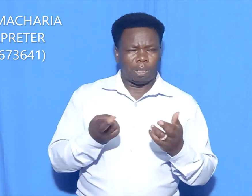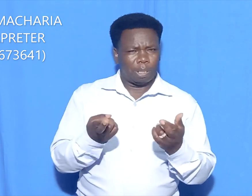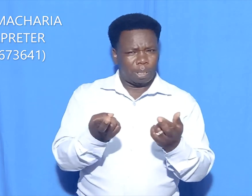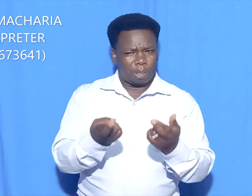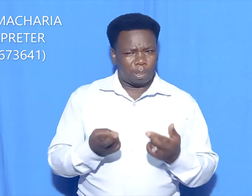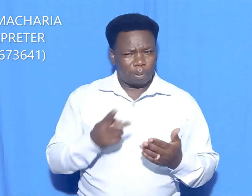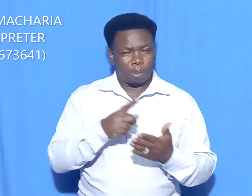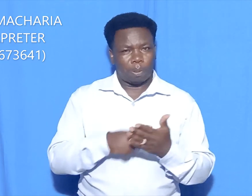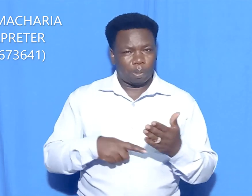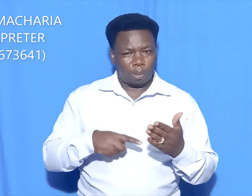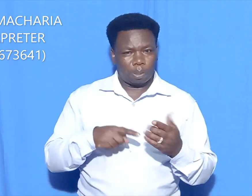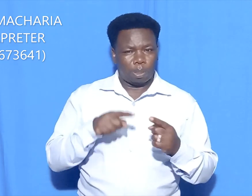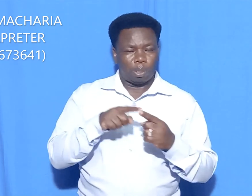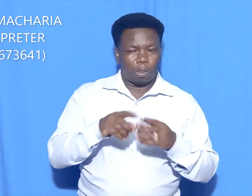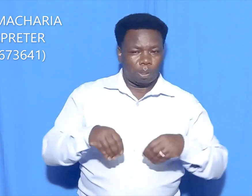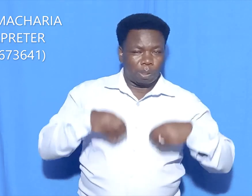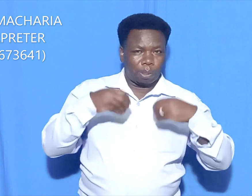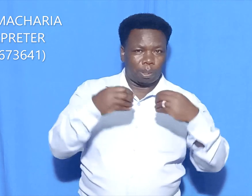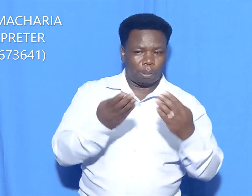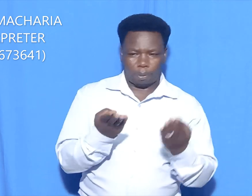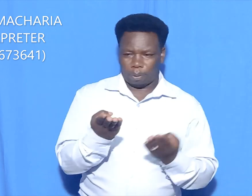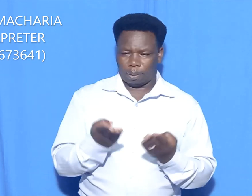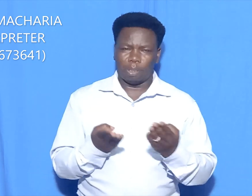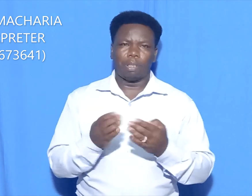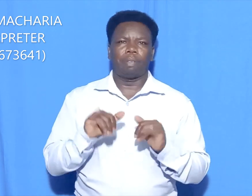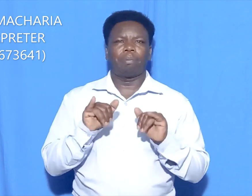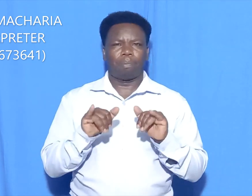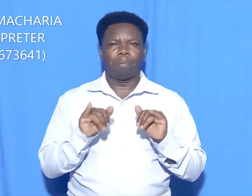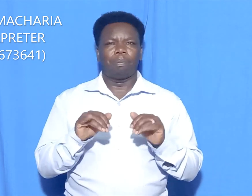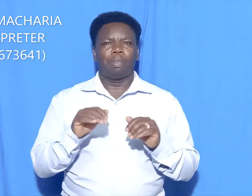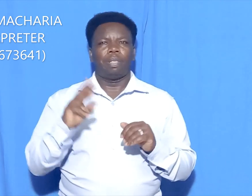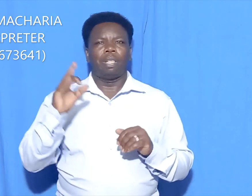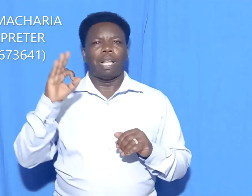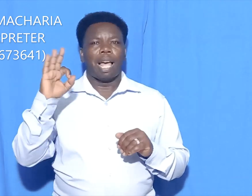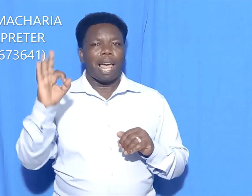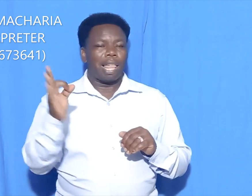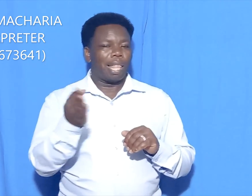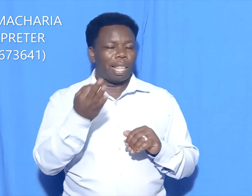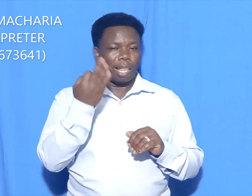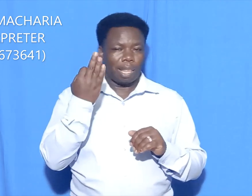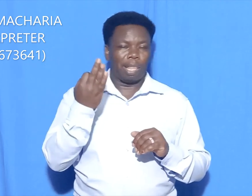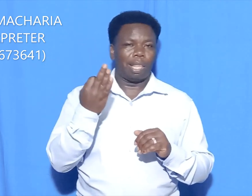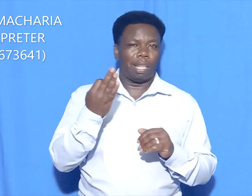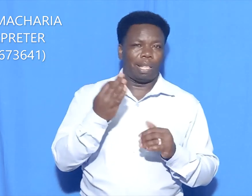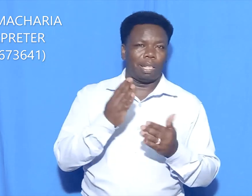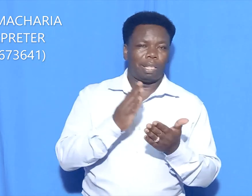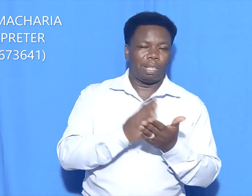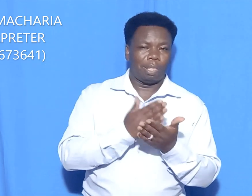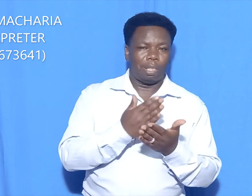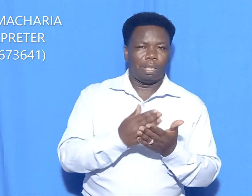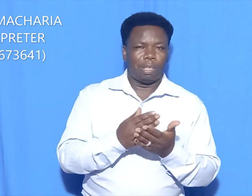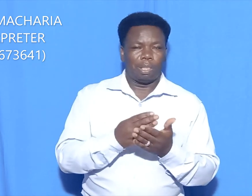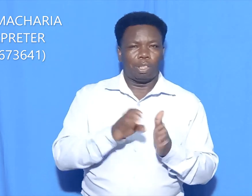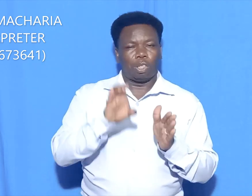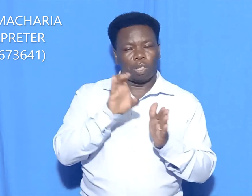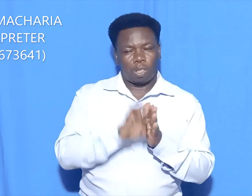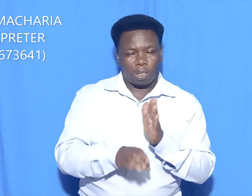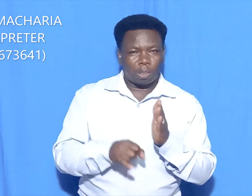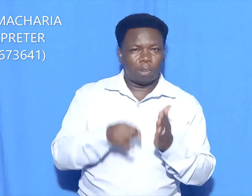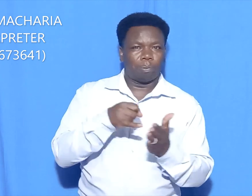provide a particular service. Our third portion is the cost in both the provision of our particular service.